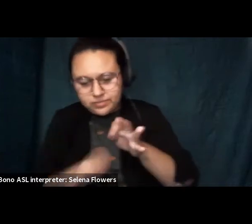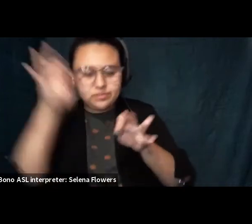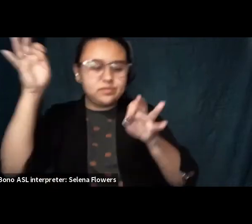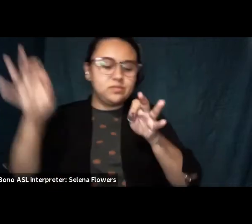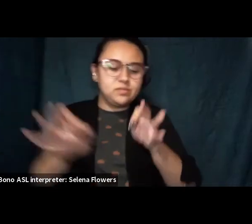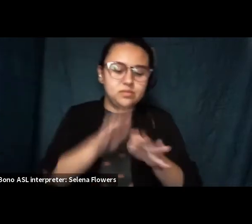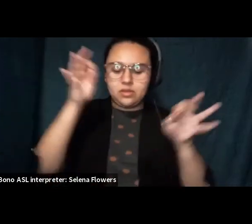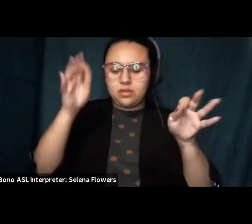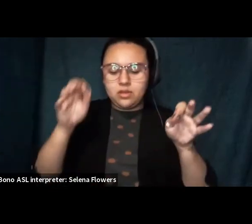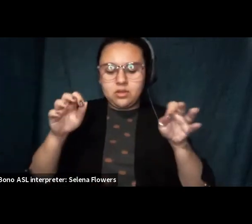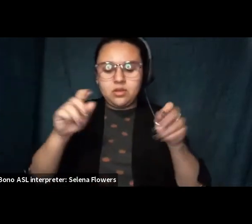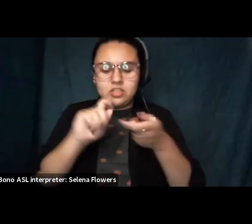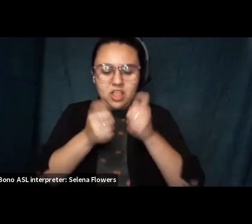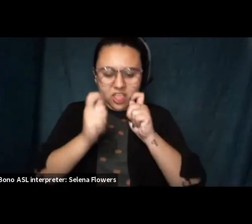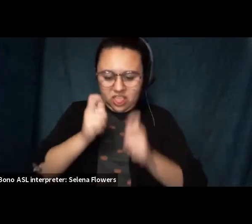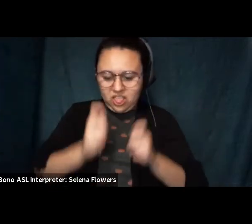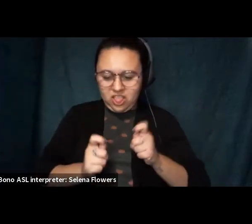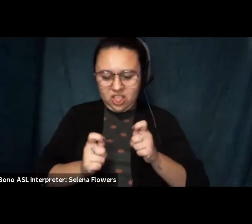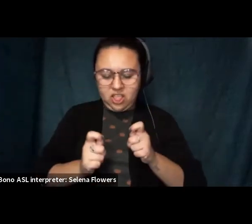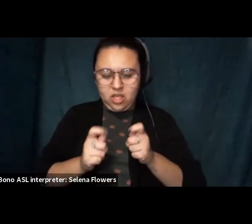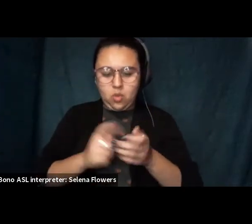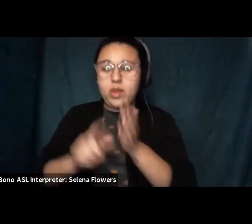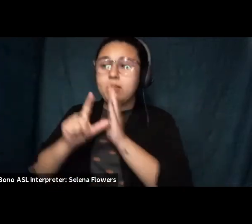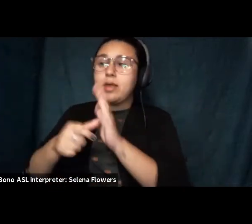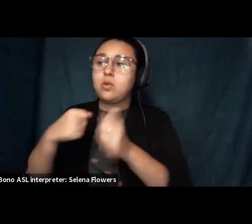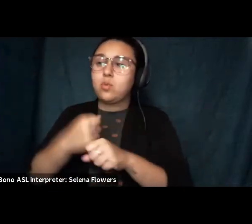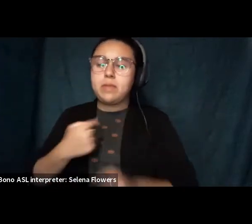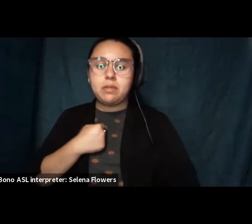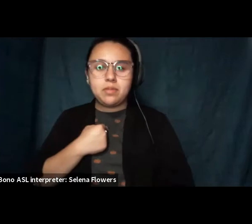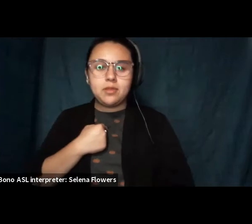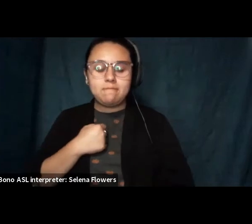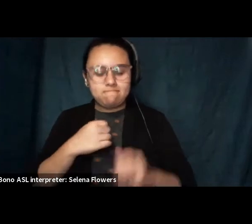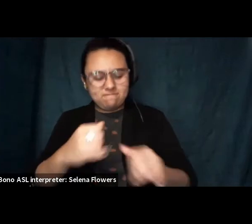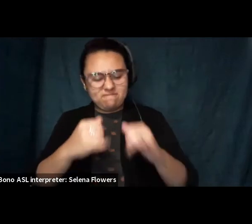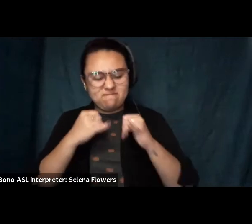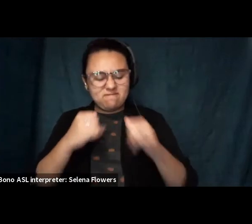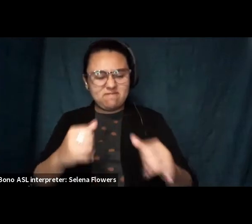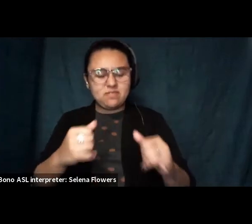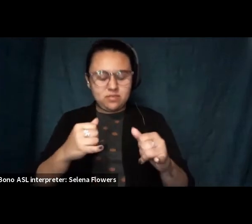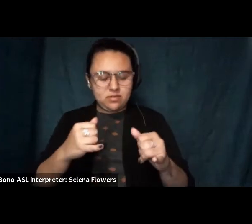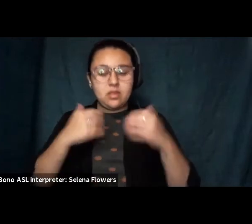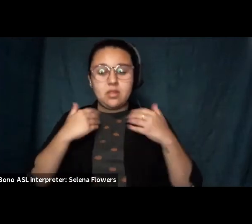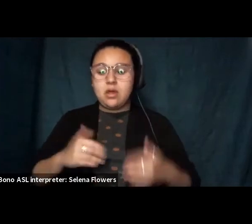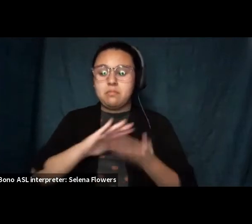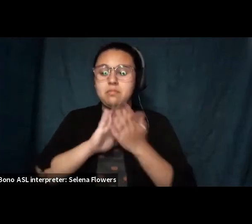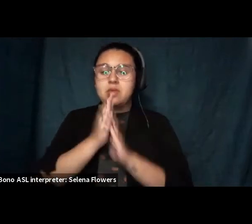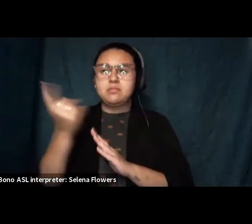day make me how to see the body as a country you can section and redraw without a sacrifice